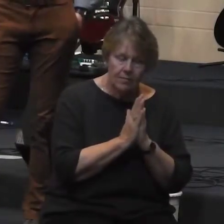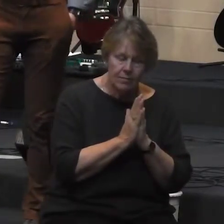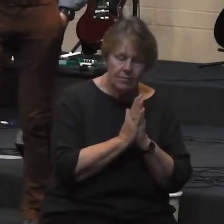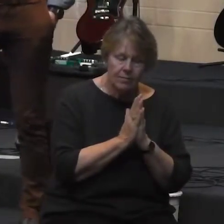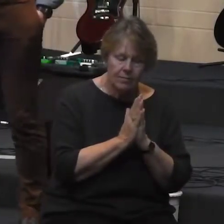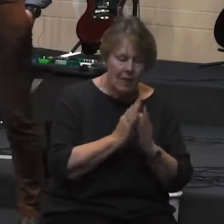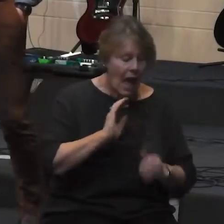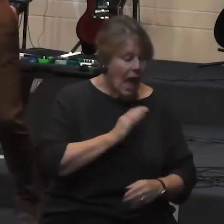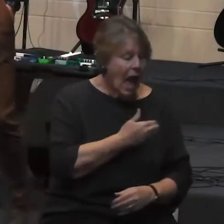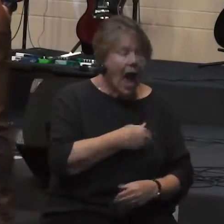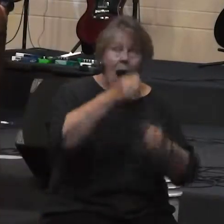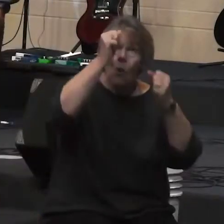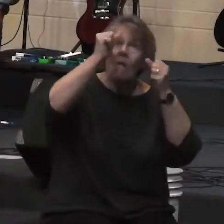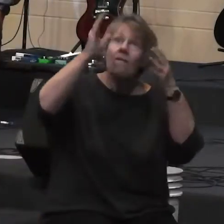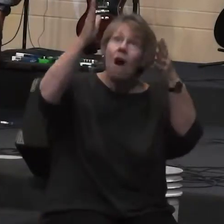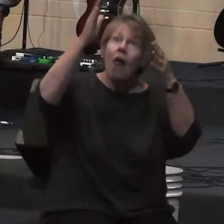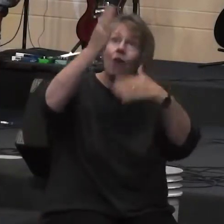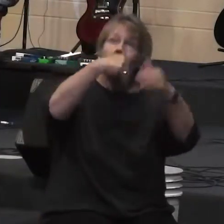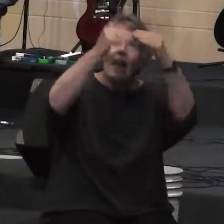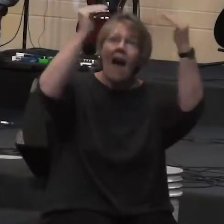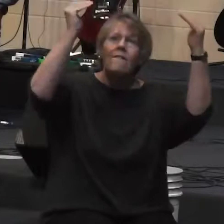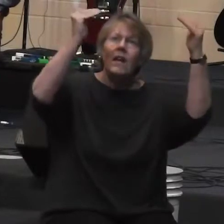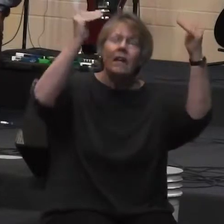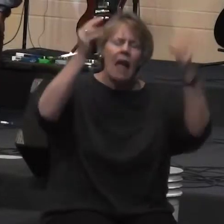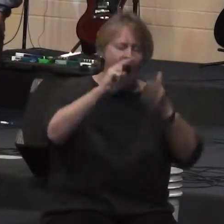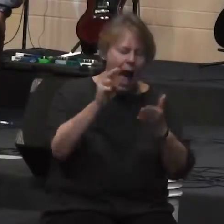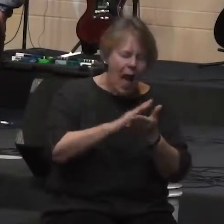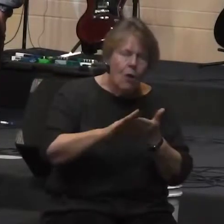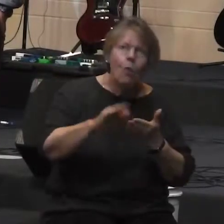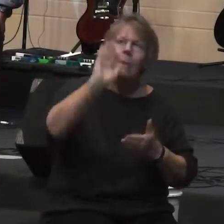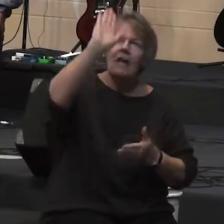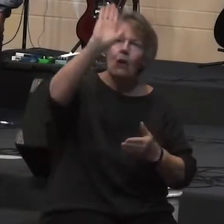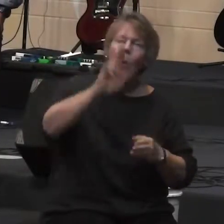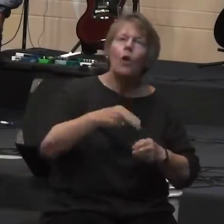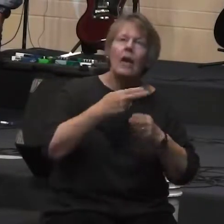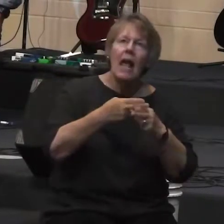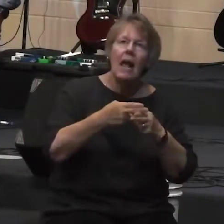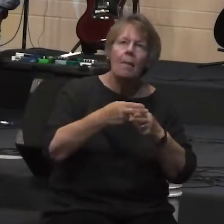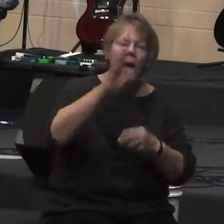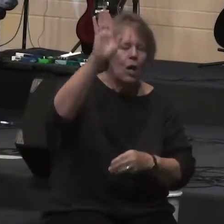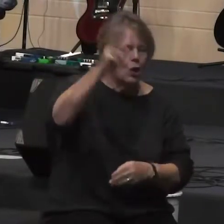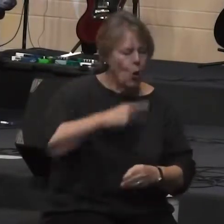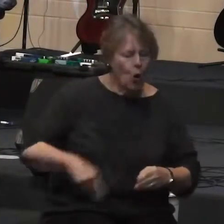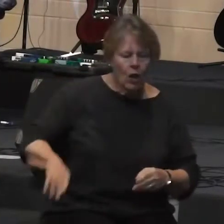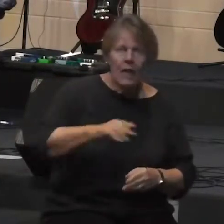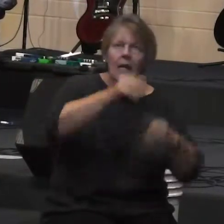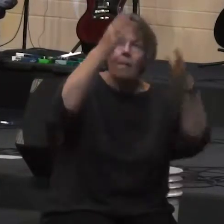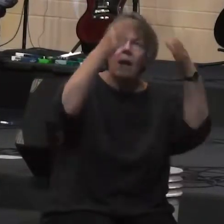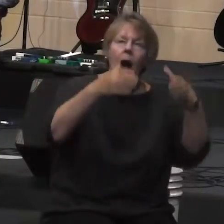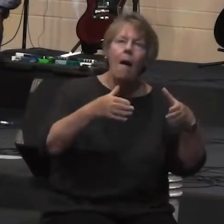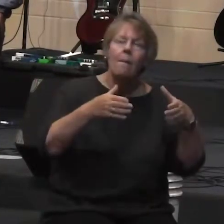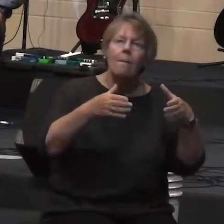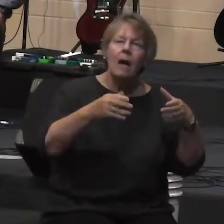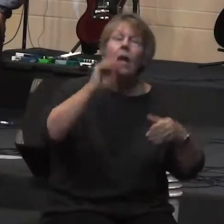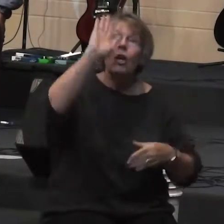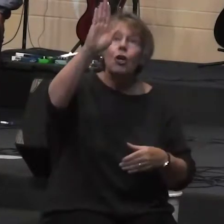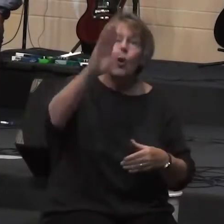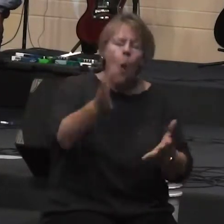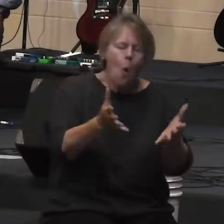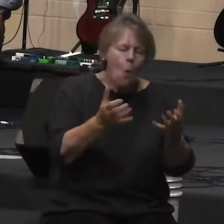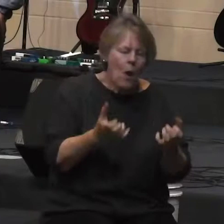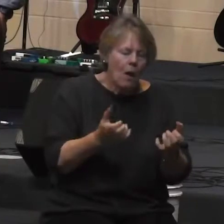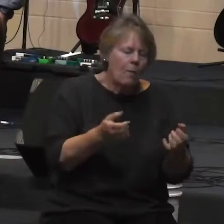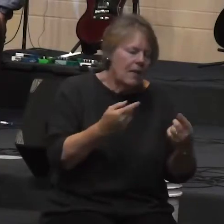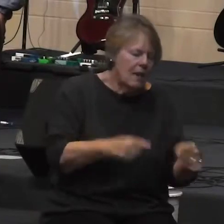Our Father in heaven, hallowed be your name. Your kingdom come, your will be